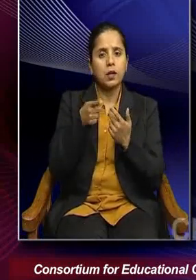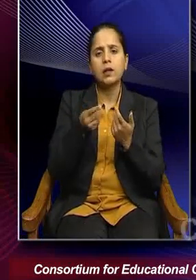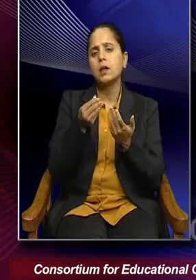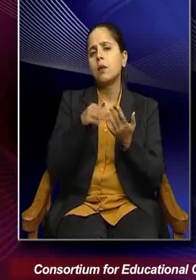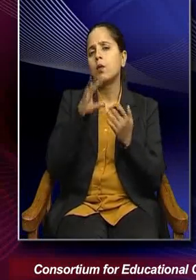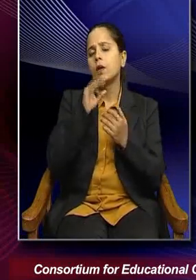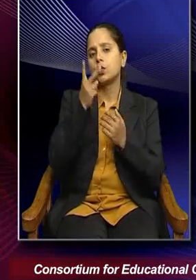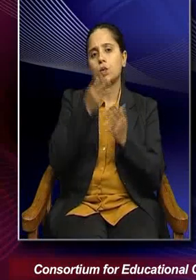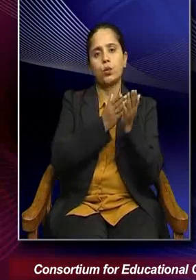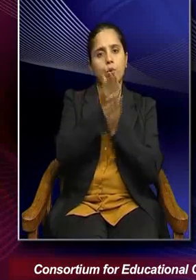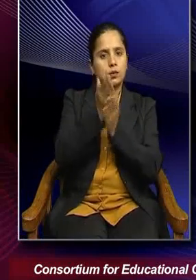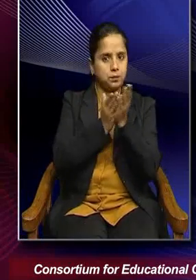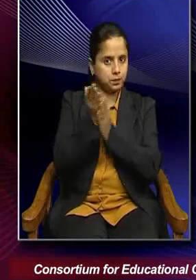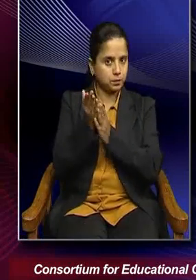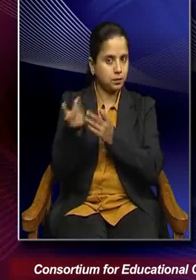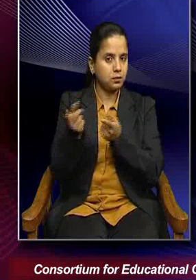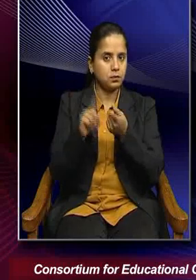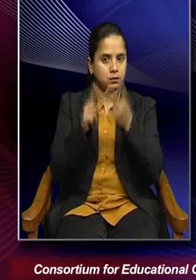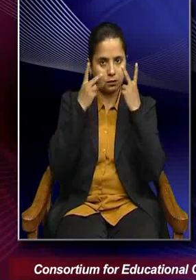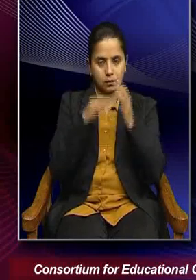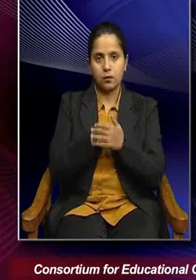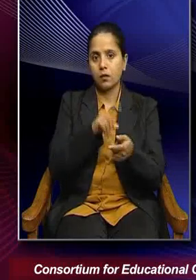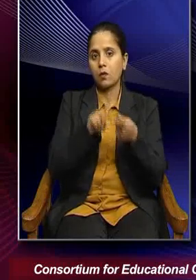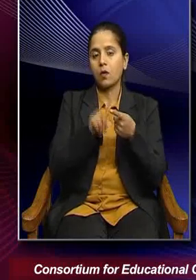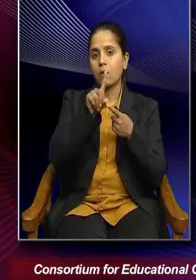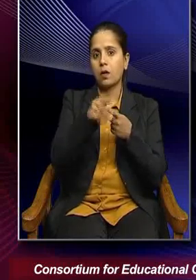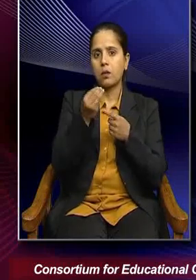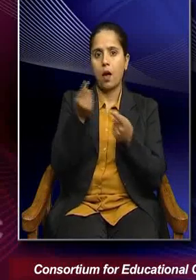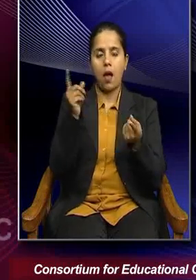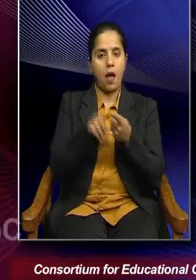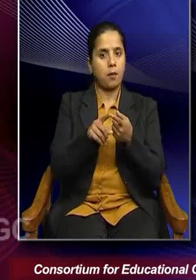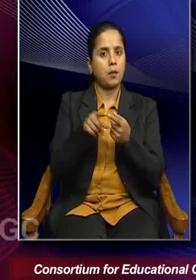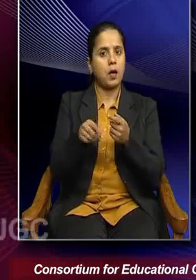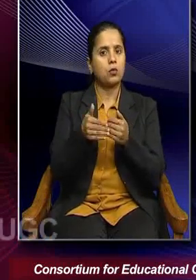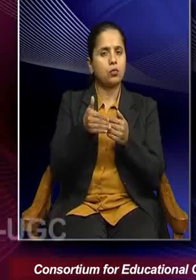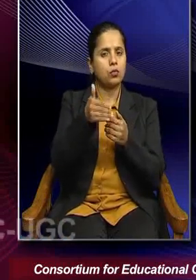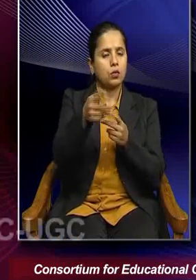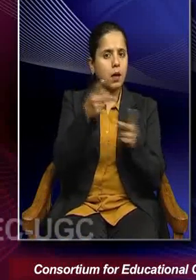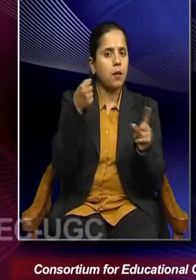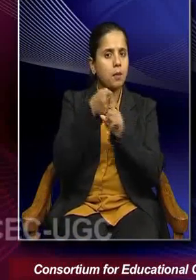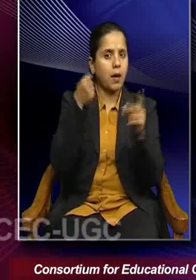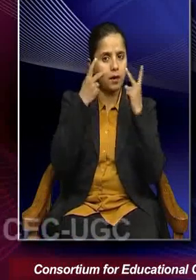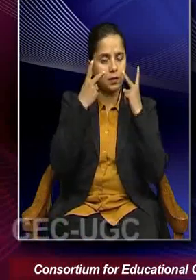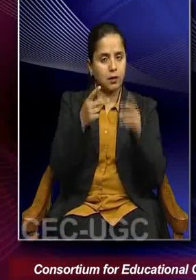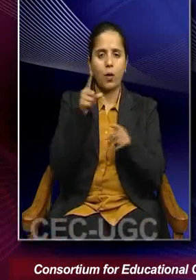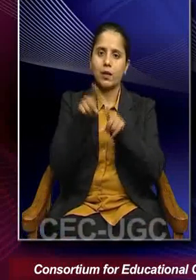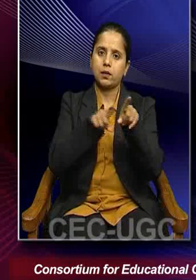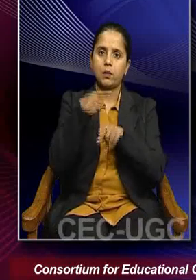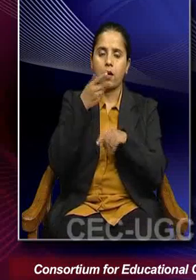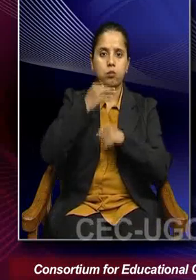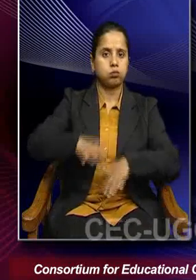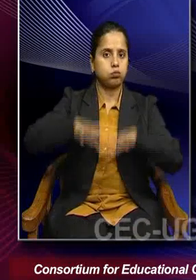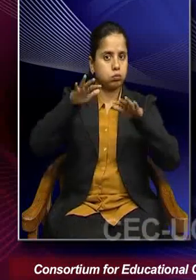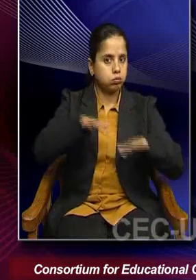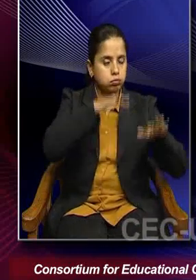two ways through which it is happening. One is the sudden and slow onset of impacts. For example, you know, floods and